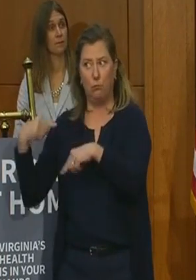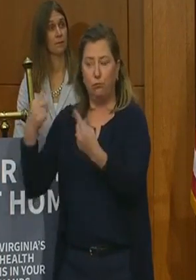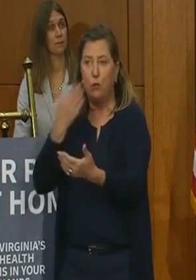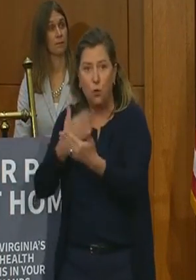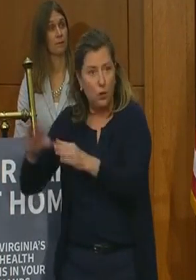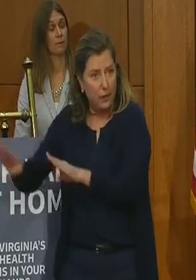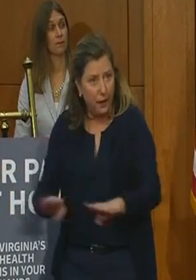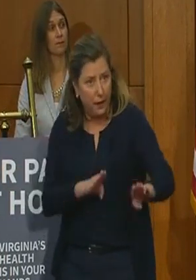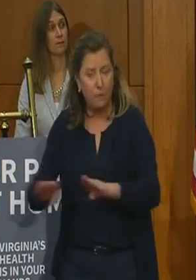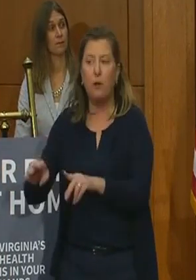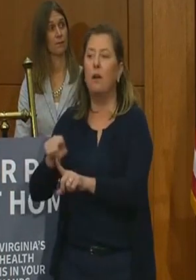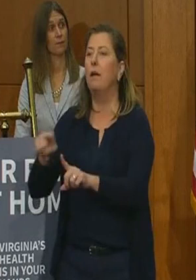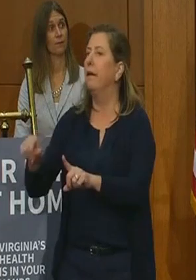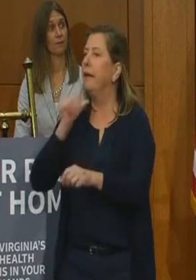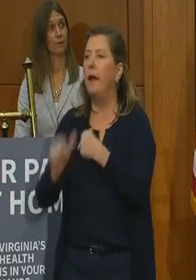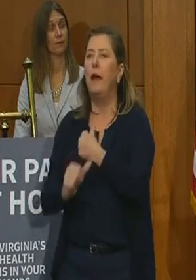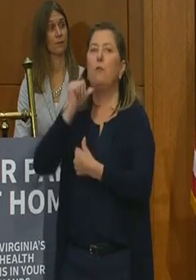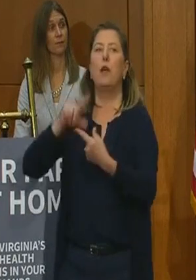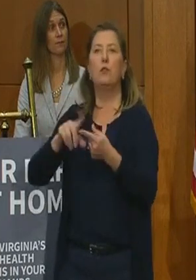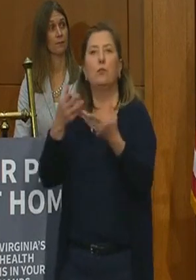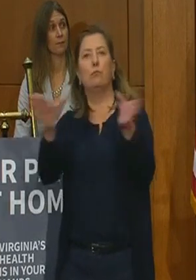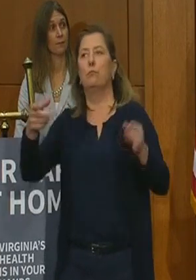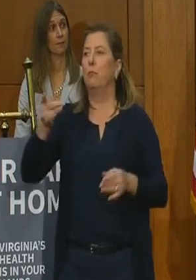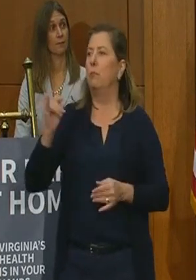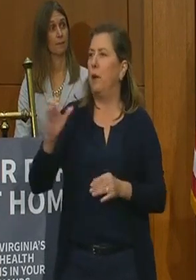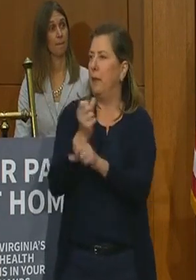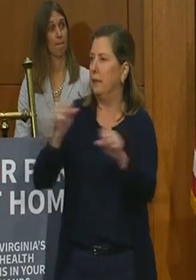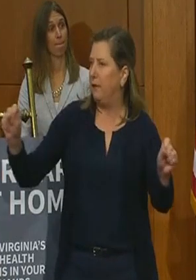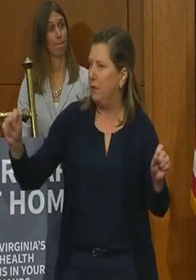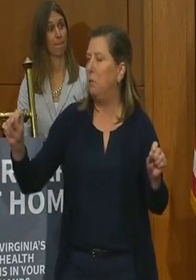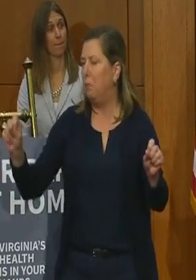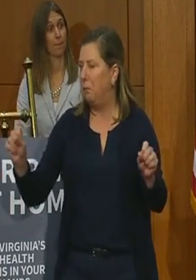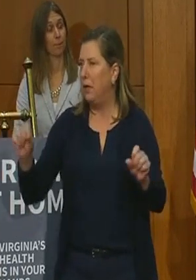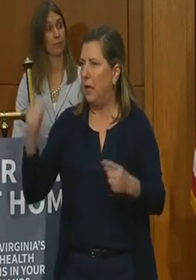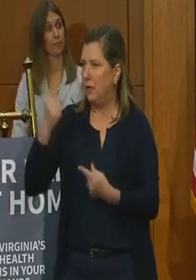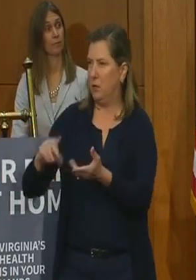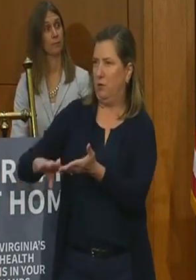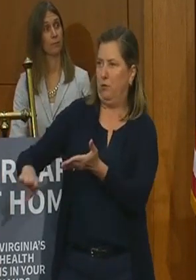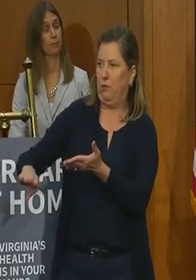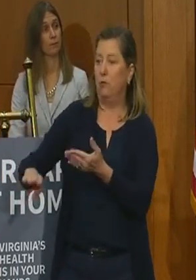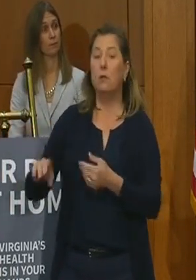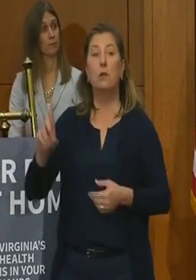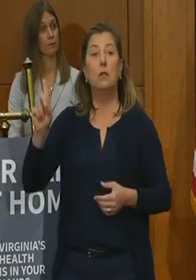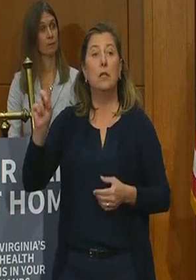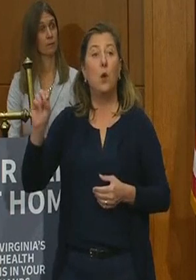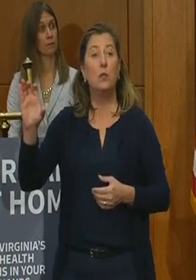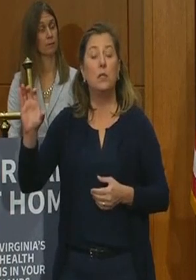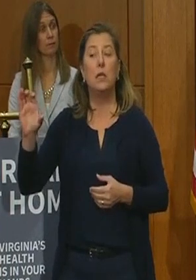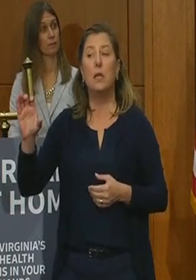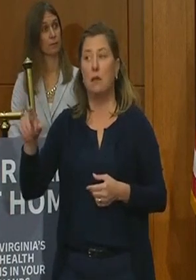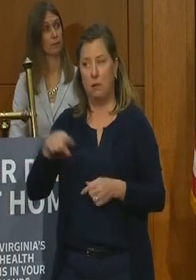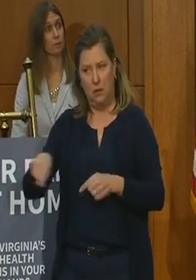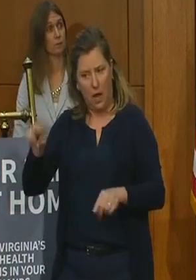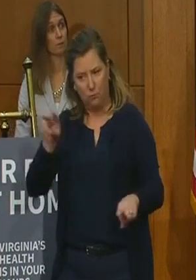and not be a threat to public safety. The DOC, at their discretion, will release